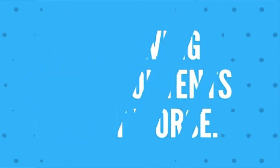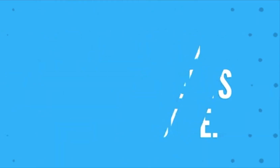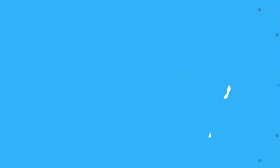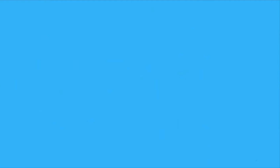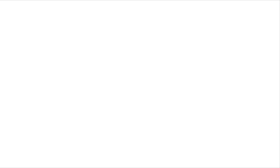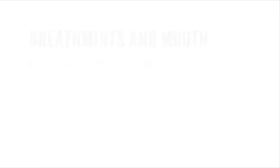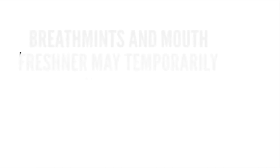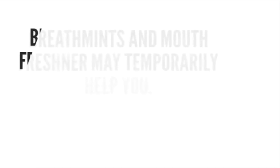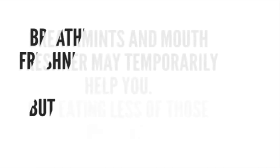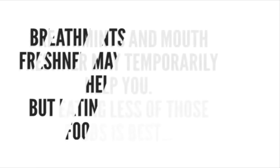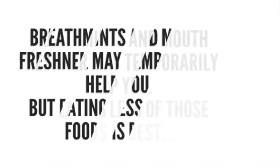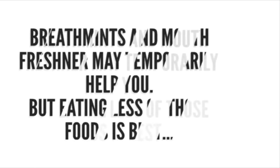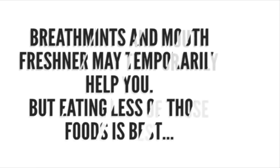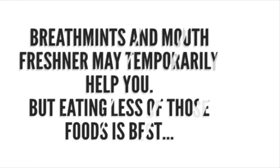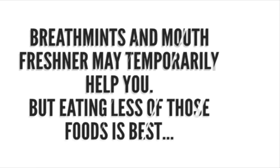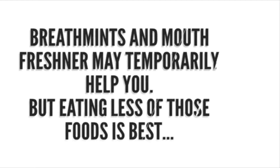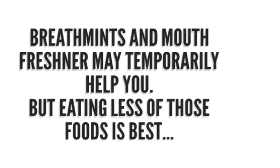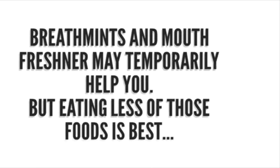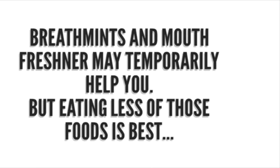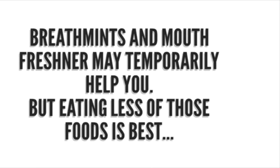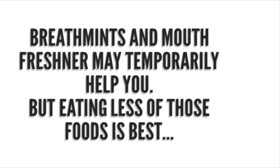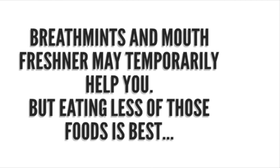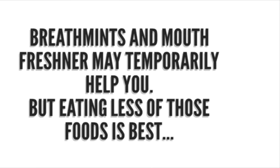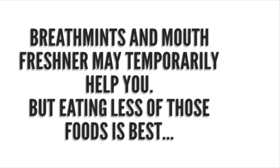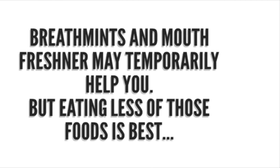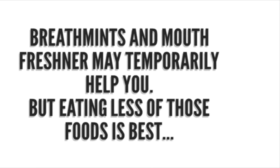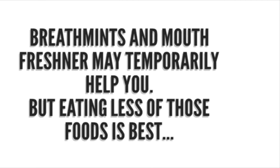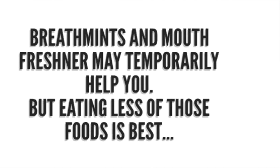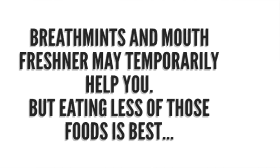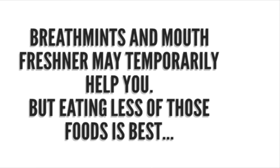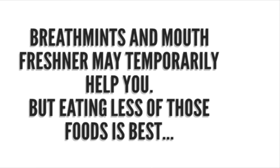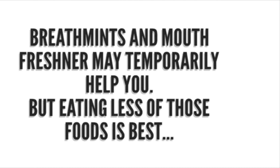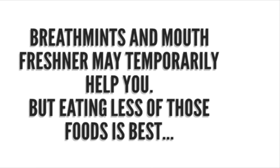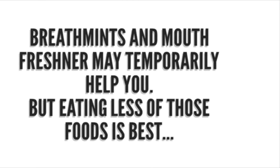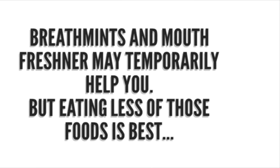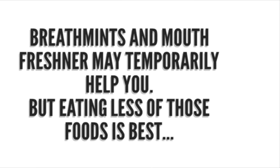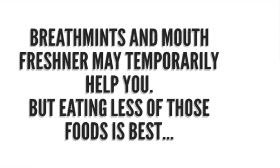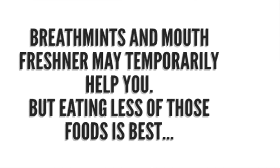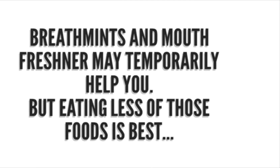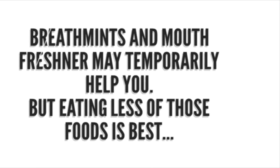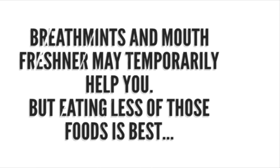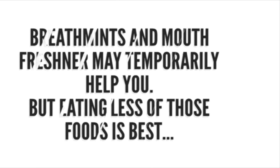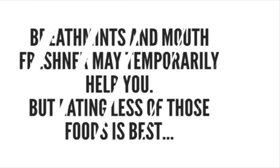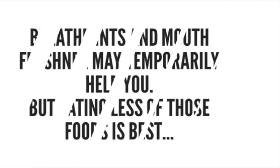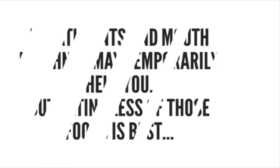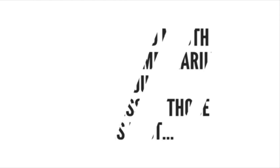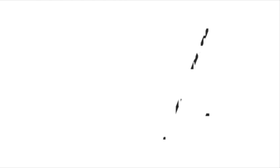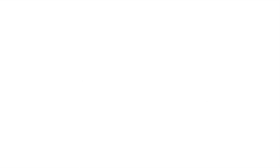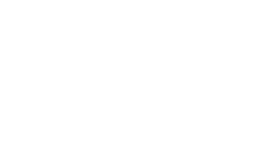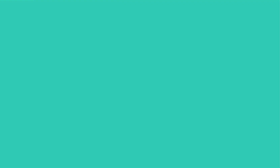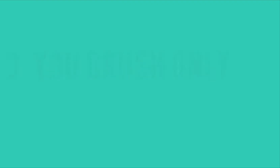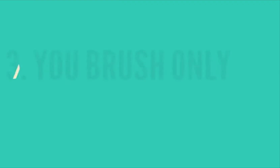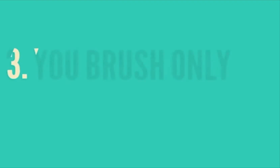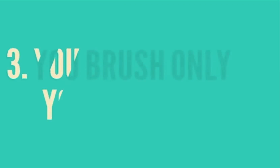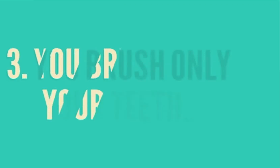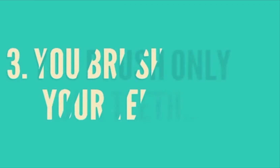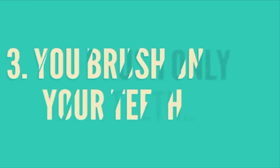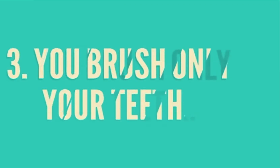what means I'm all freshers they have eaten already but eating less of those food is already good reason number three